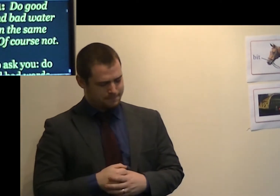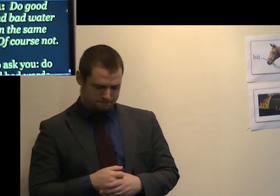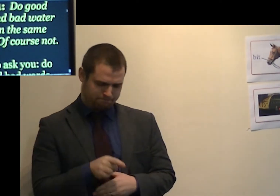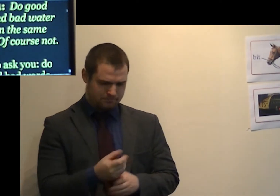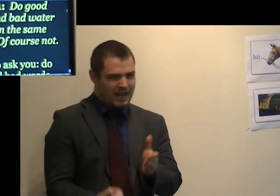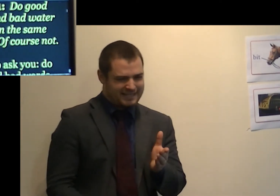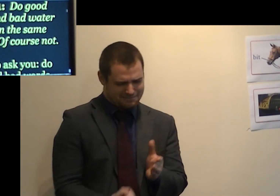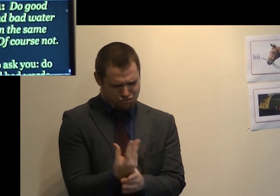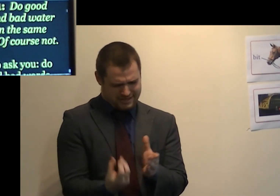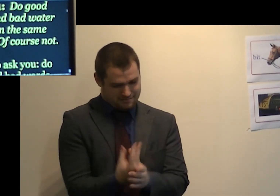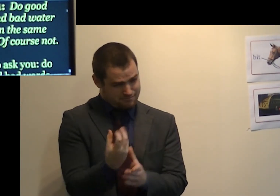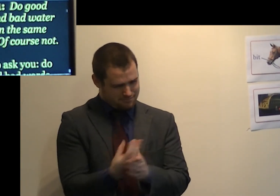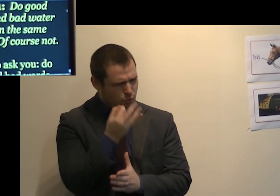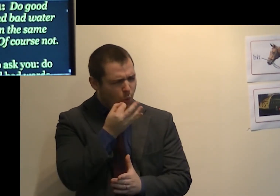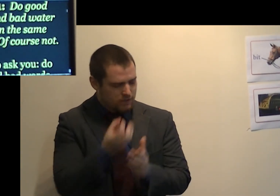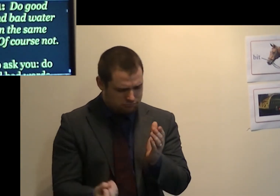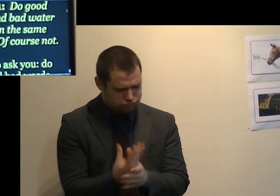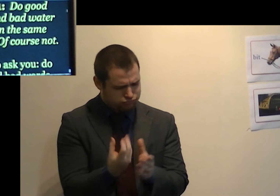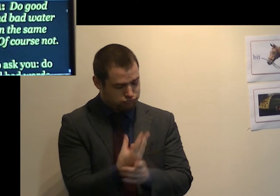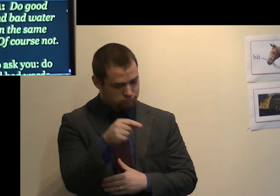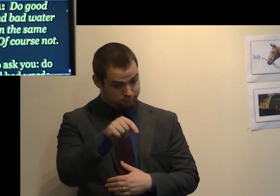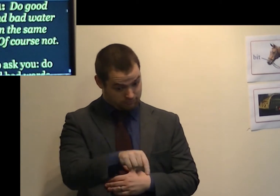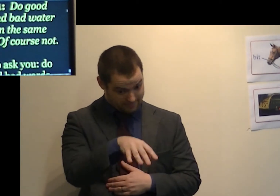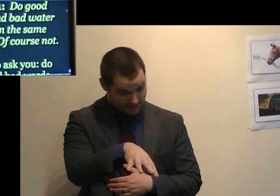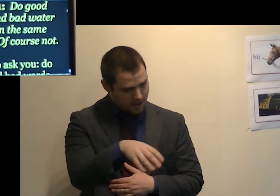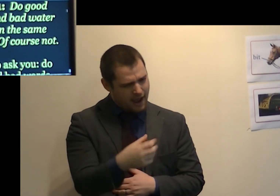spring? Of course not. And quote.